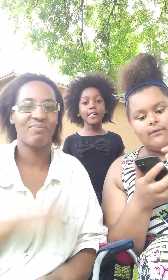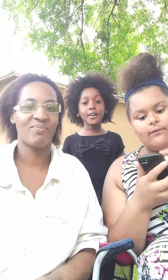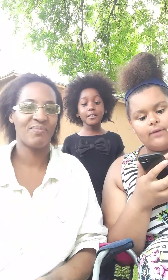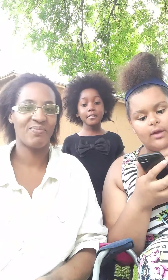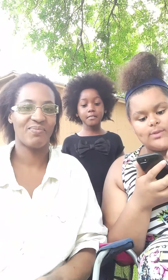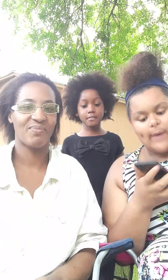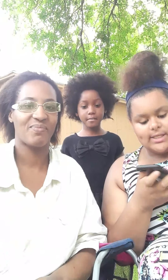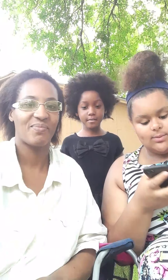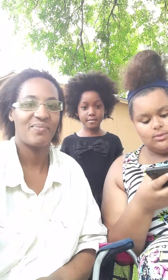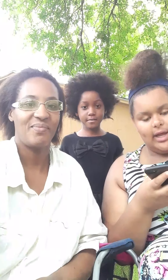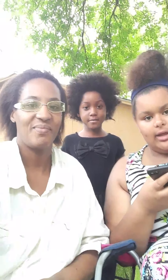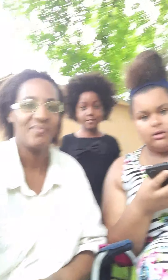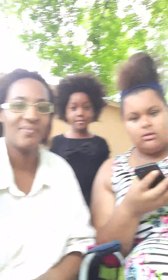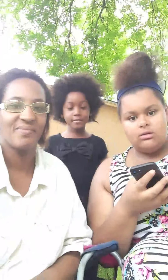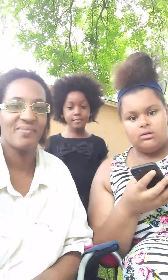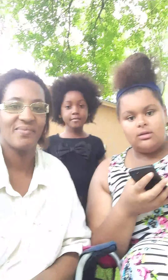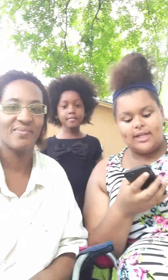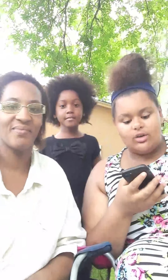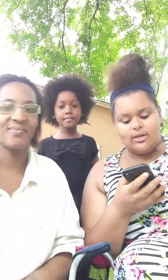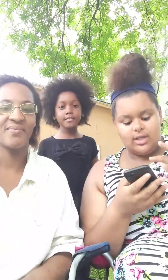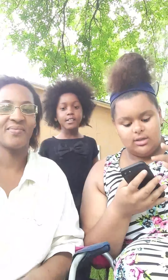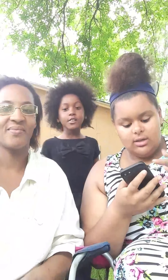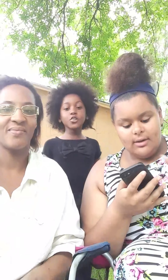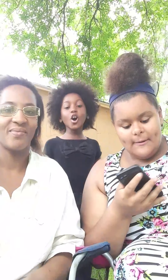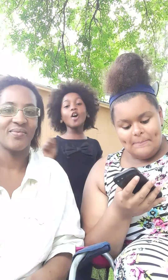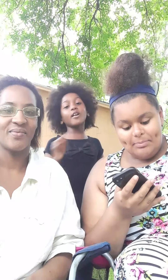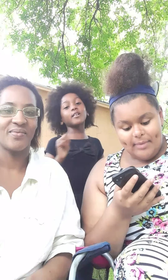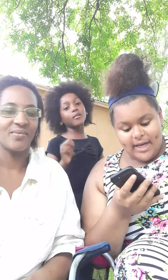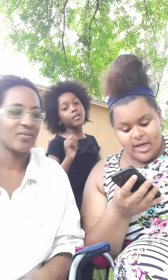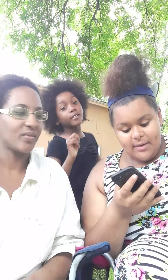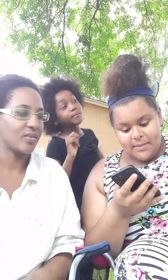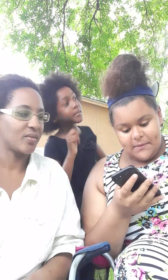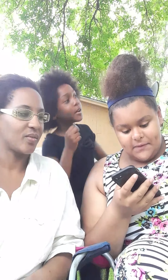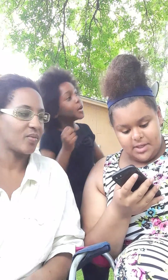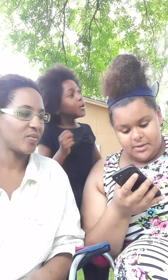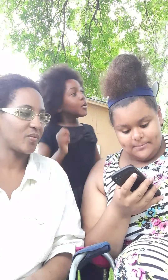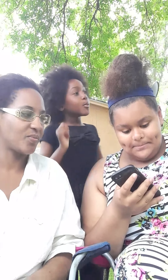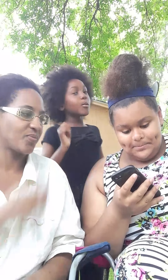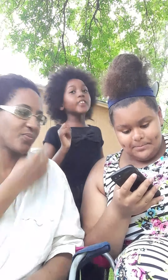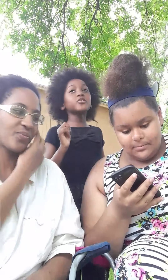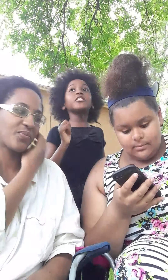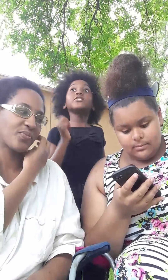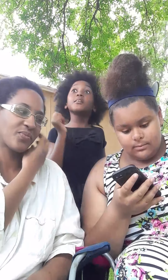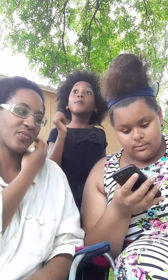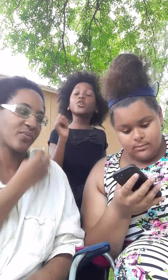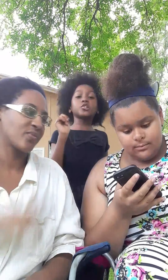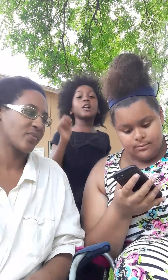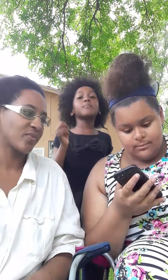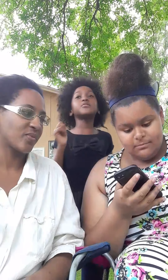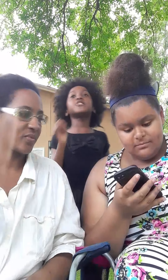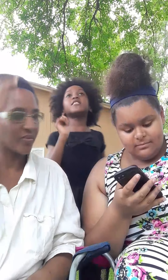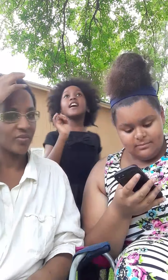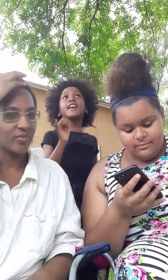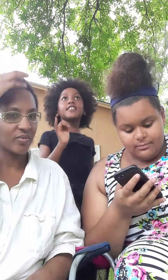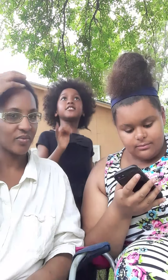it was possible like literally no but it'd be funny though what's the most clumsy thing i did